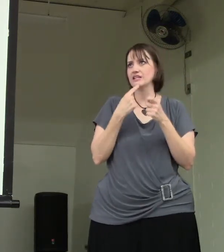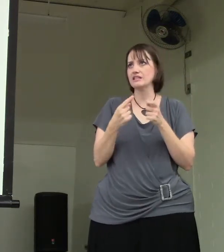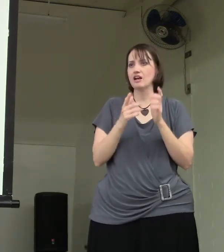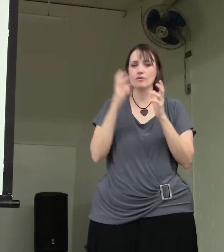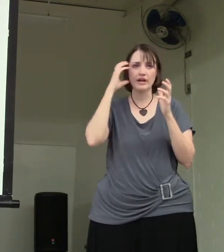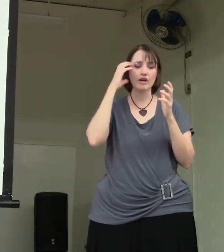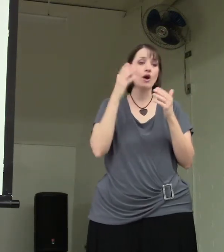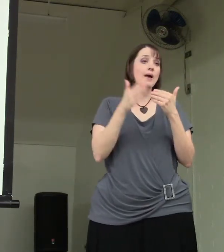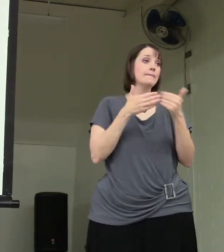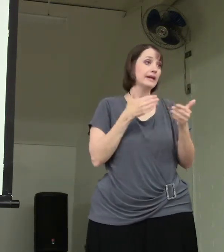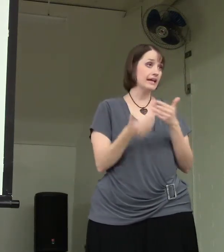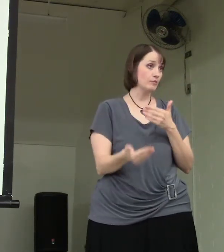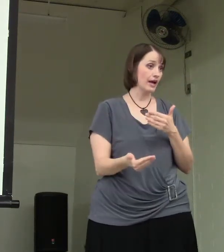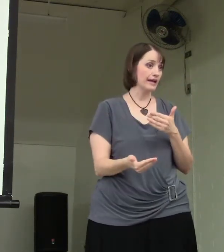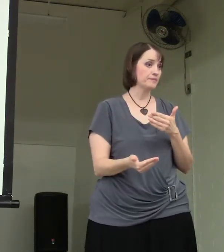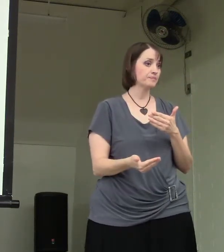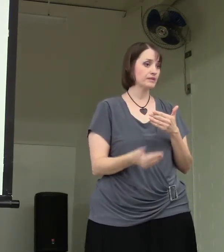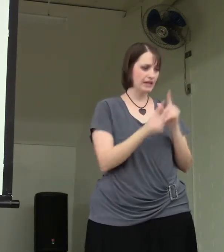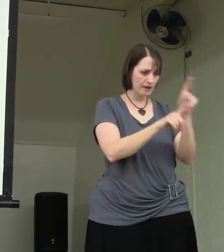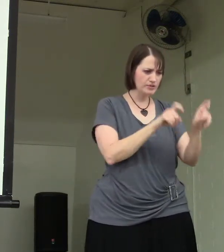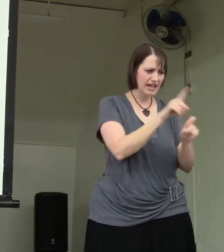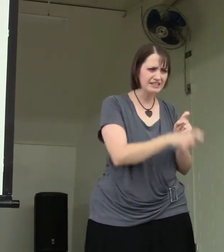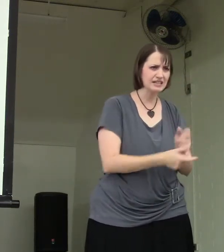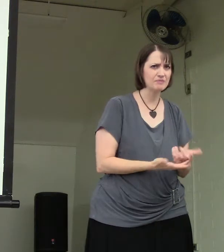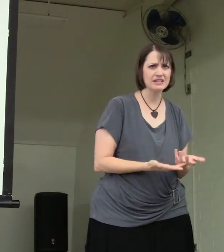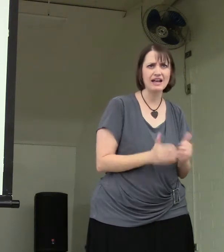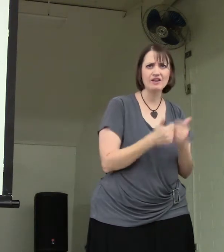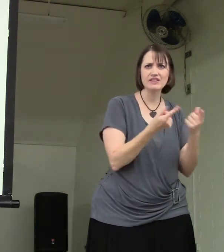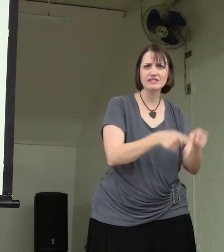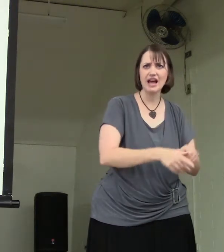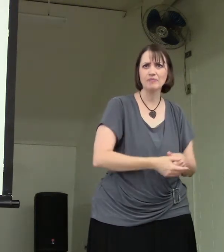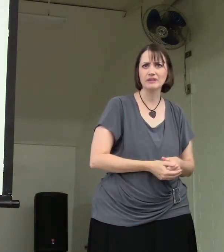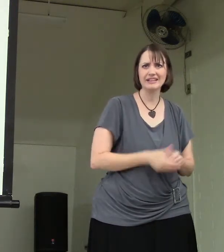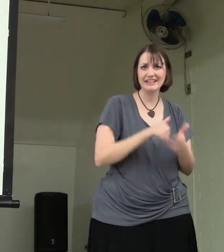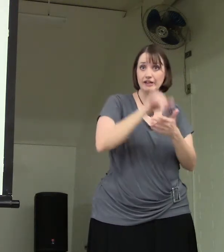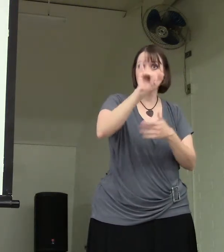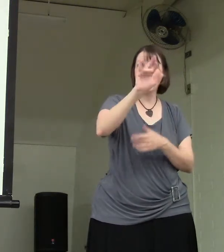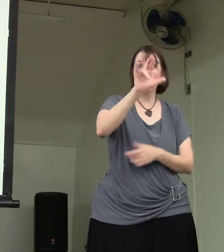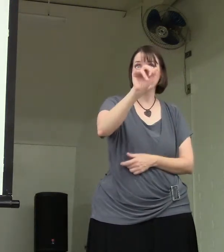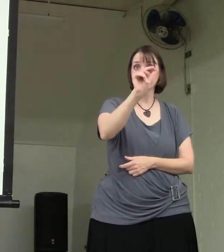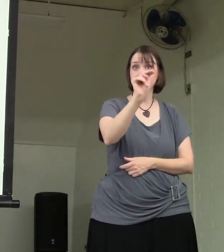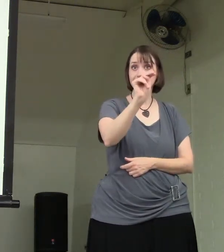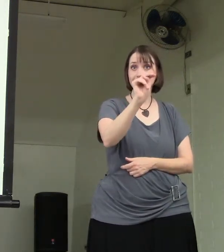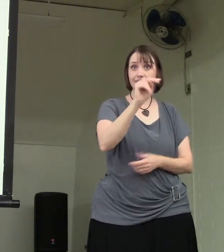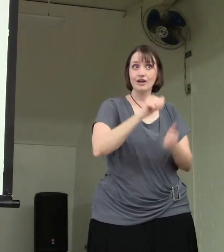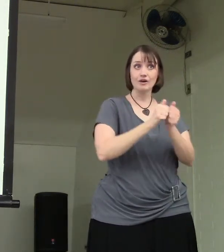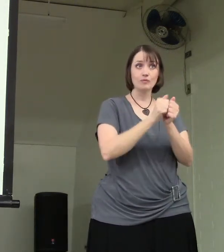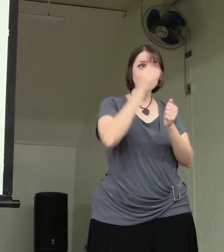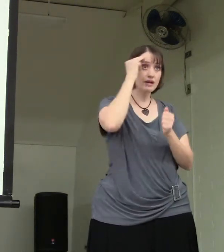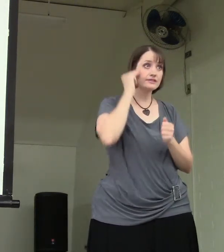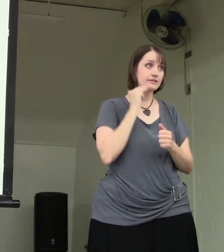they said on the radio. But anyway, he was asking him this. How did this happen in Iran with Muslims?